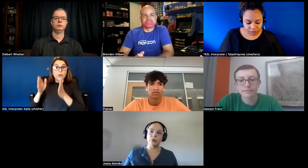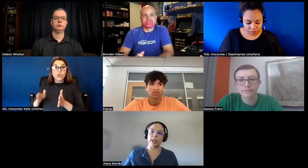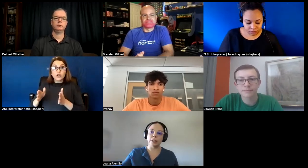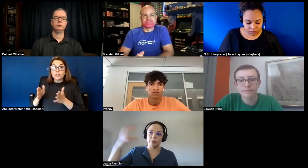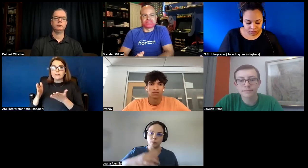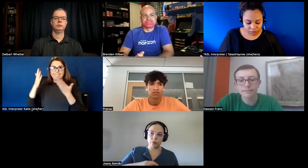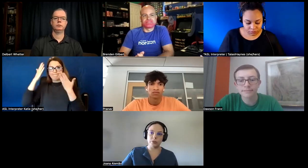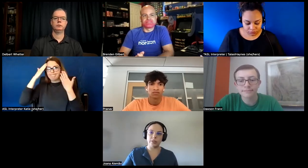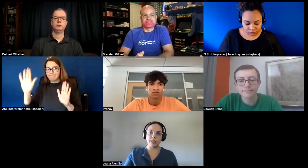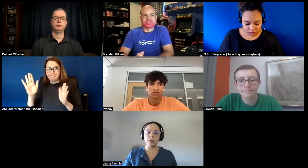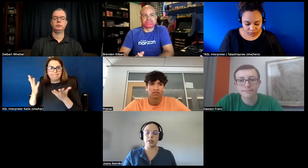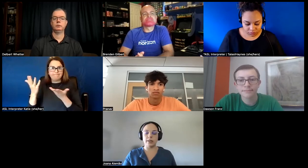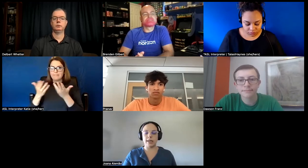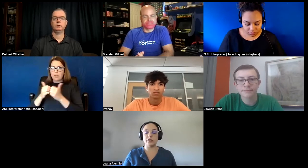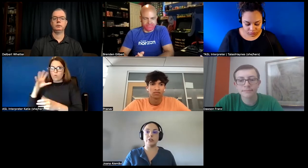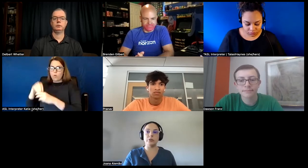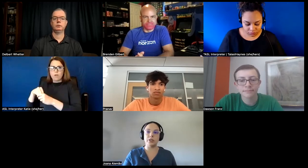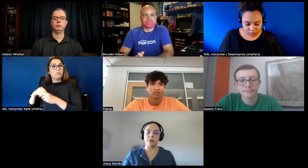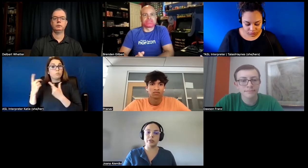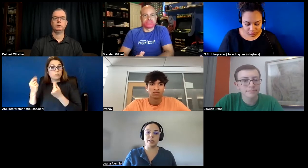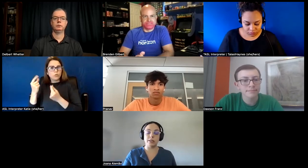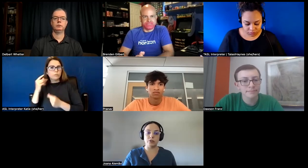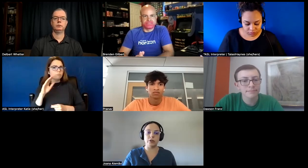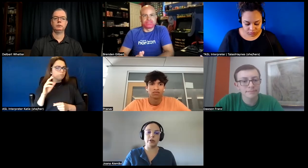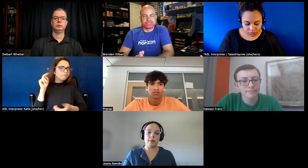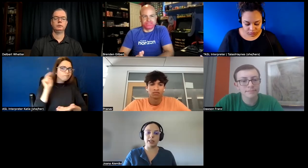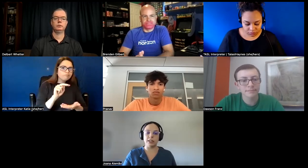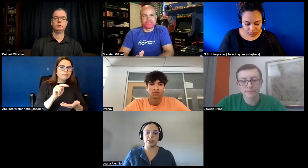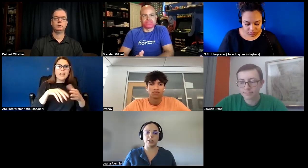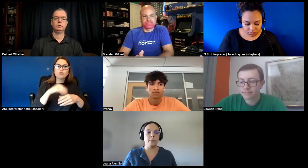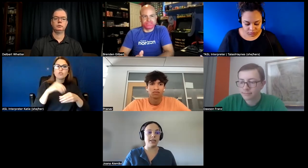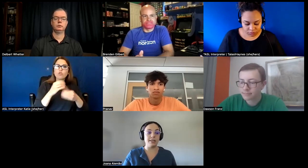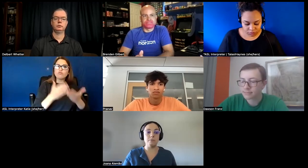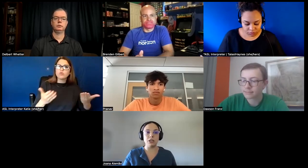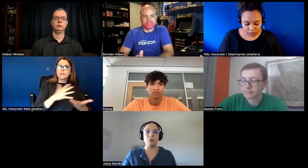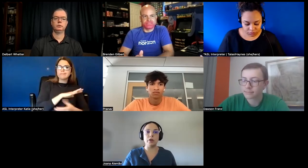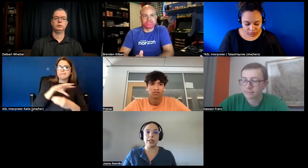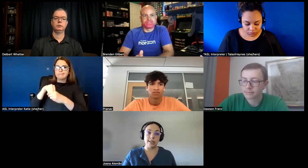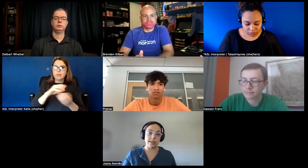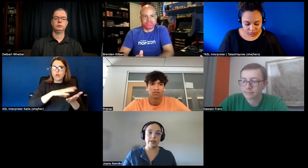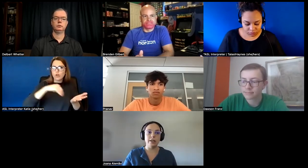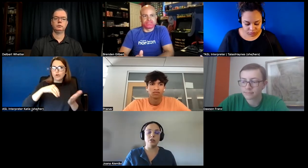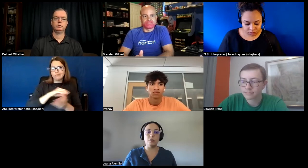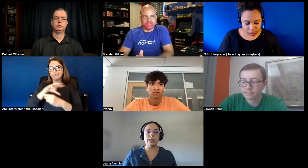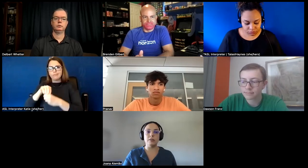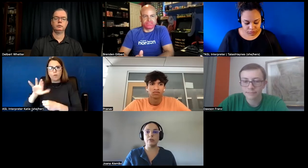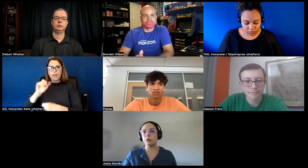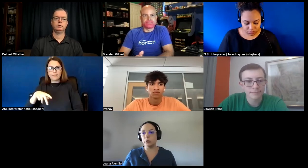can put these external resources into your application but it's much more easier to make it from the root